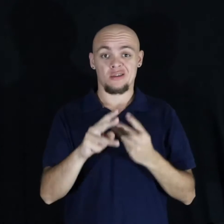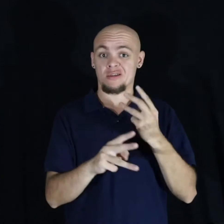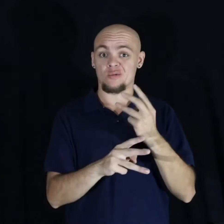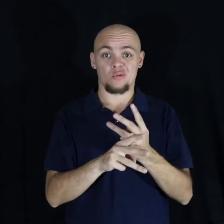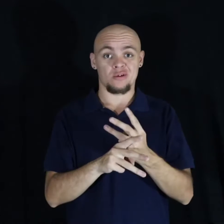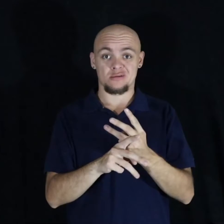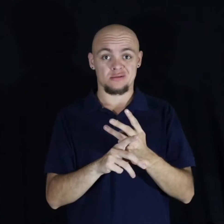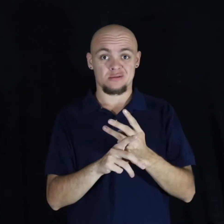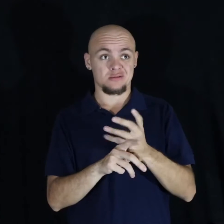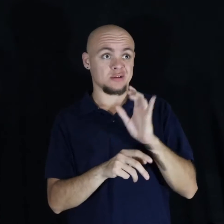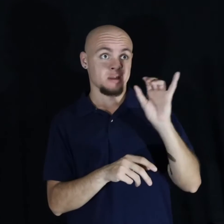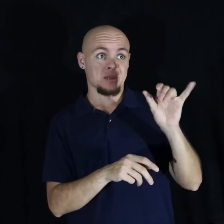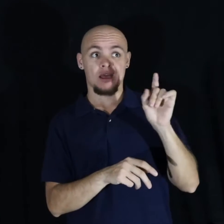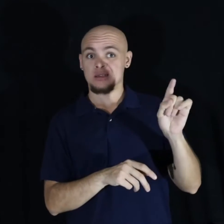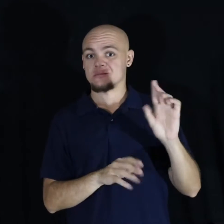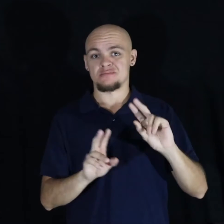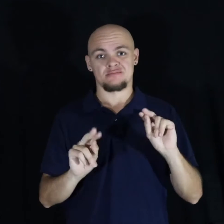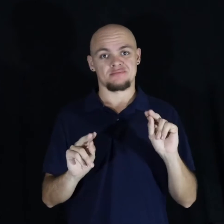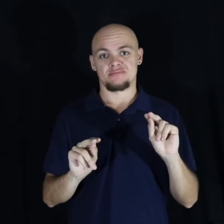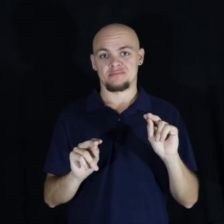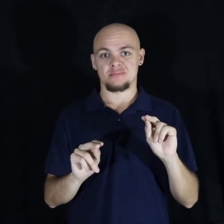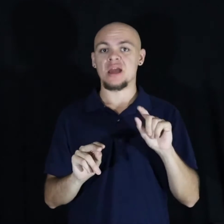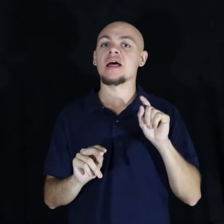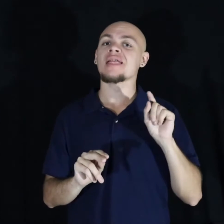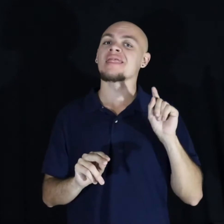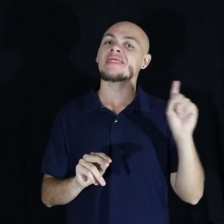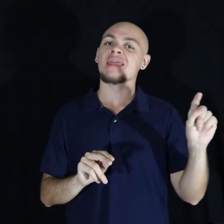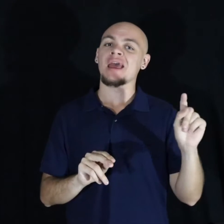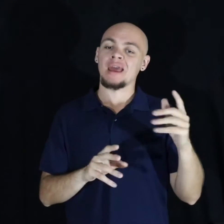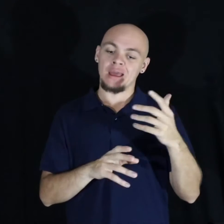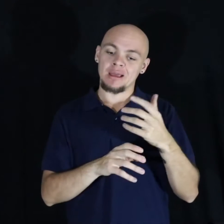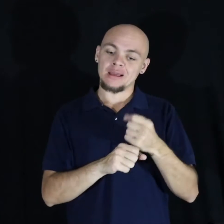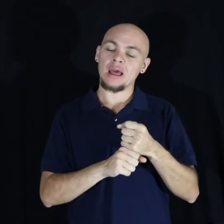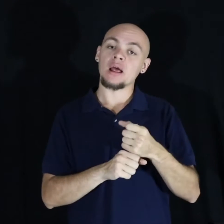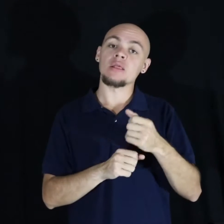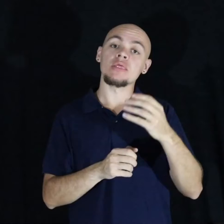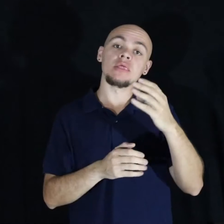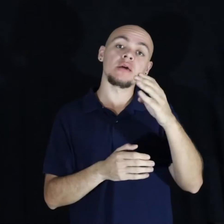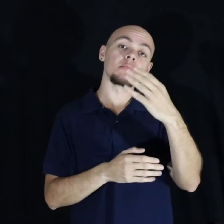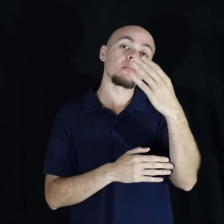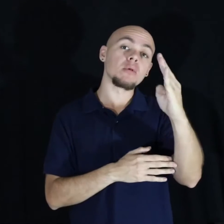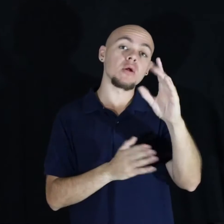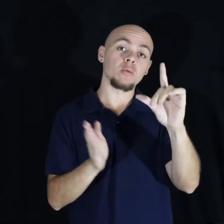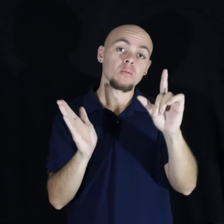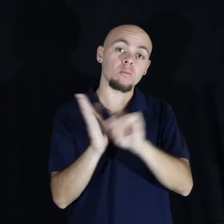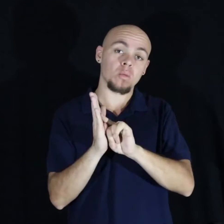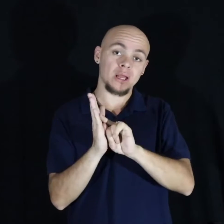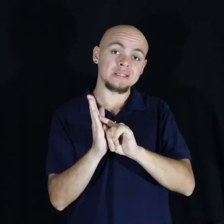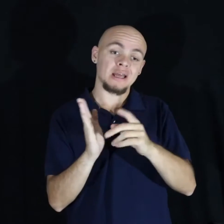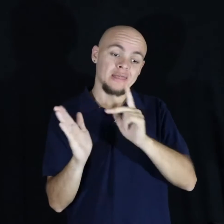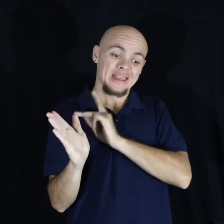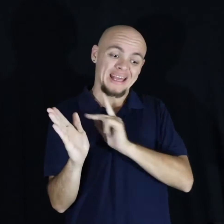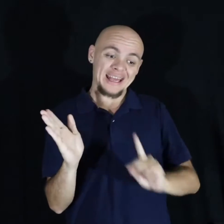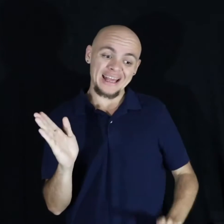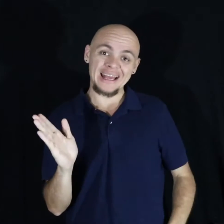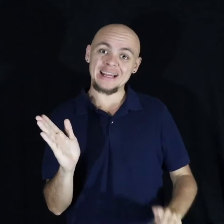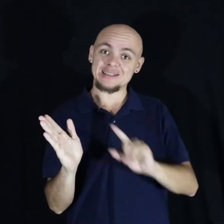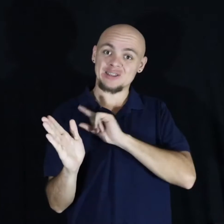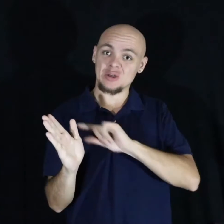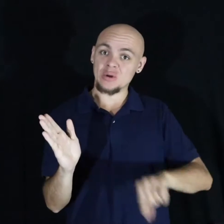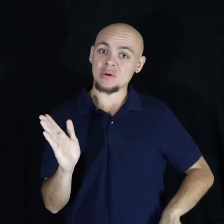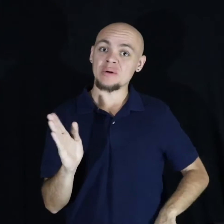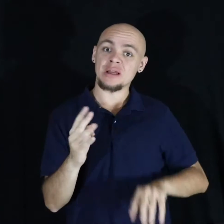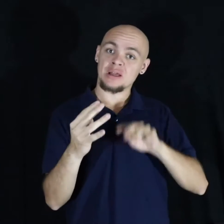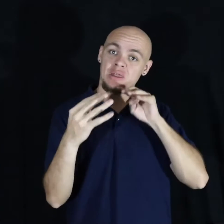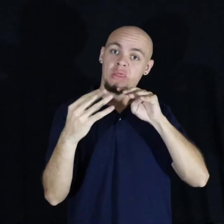because they didn't receive the blueprint that the kings and queens and the warriors